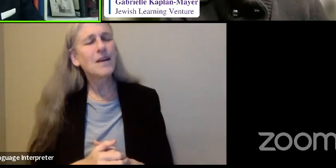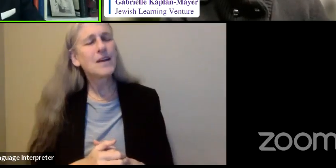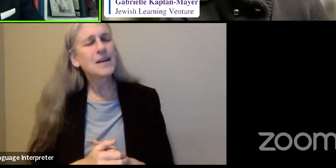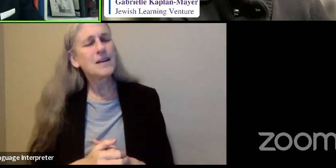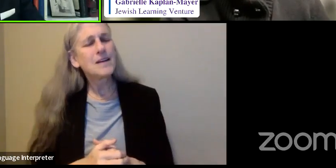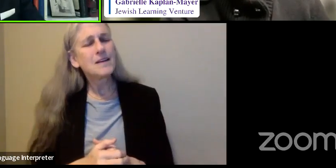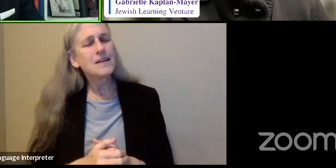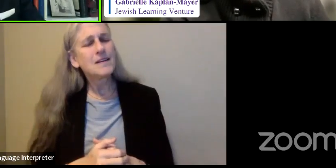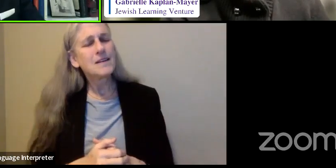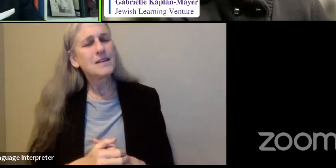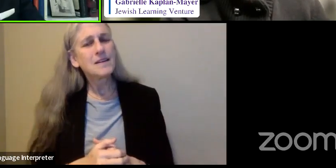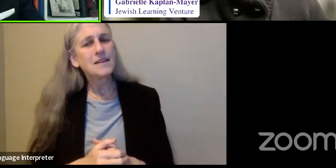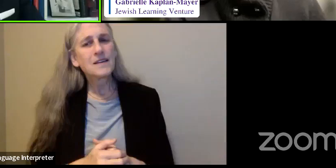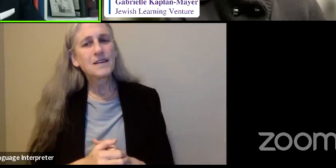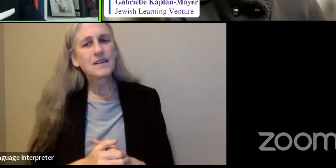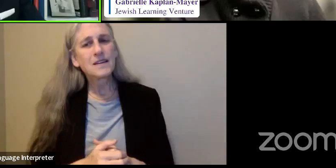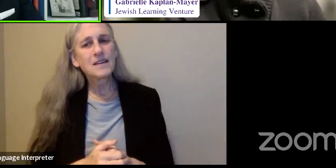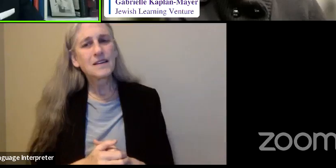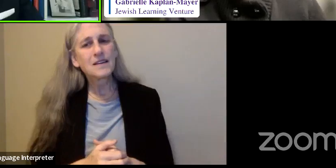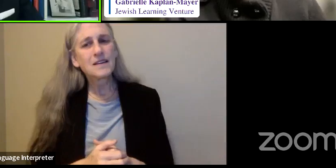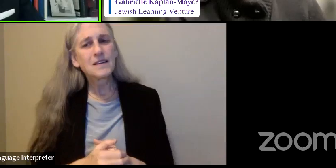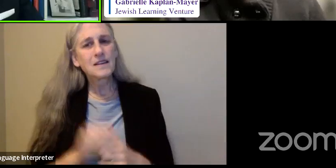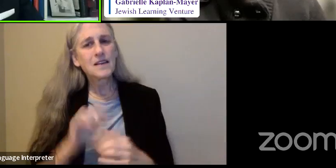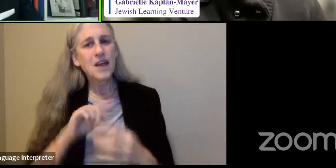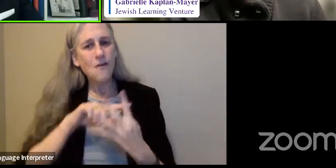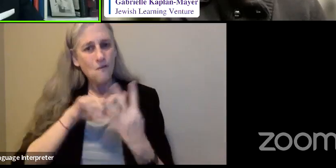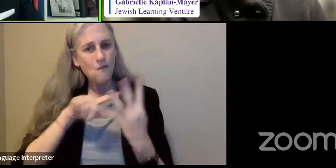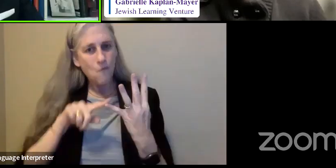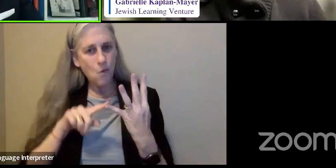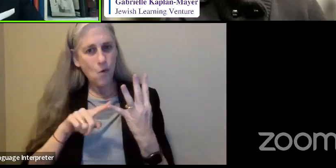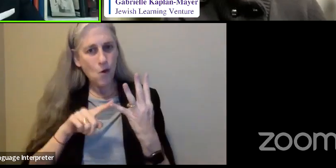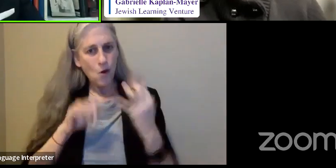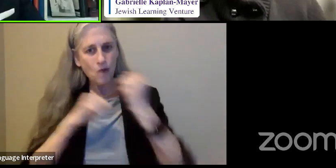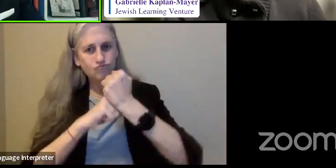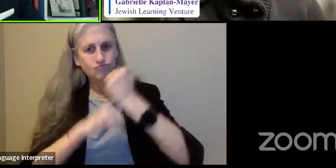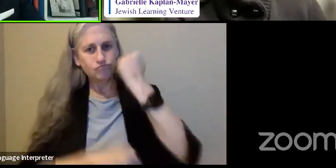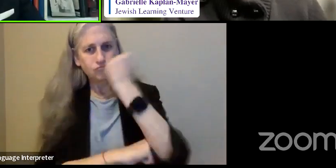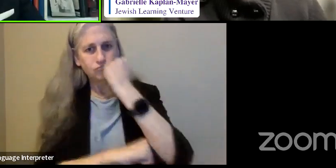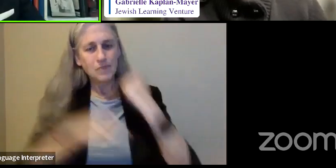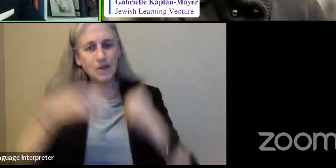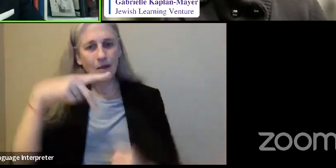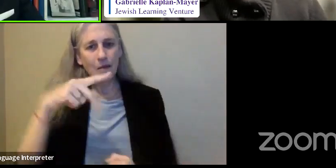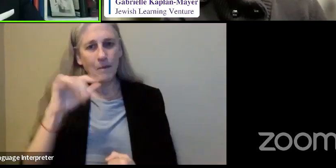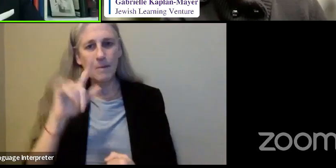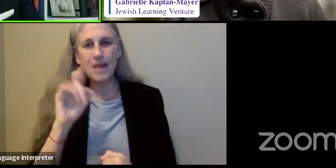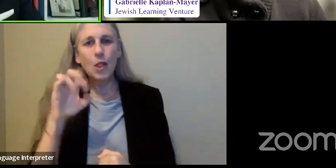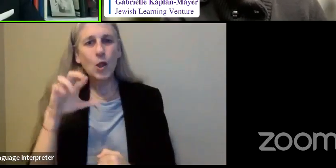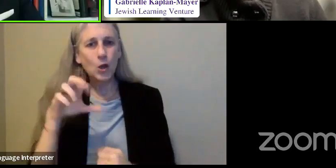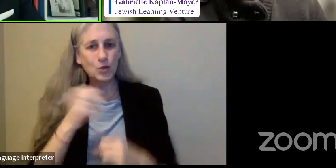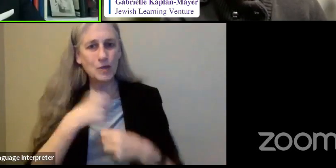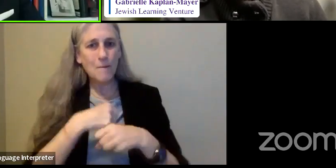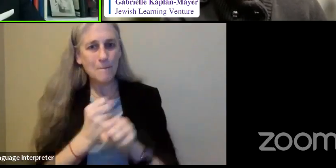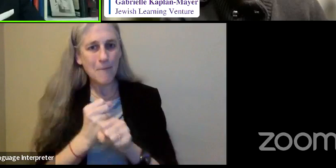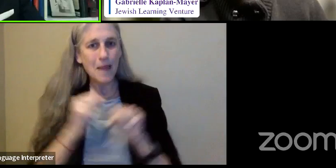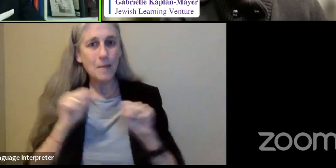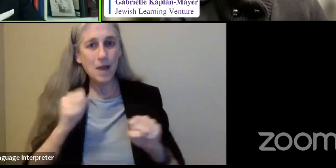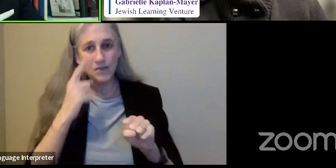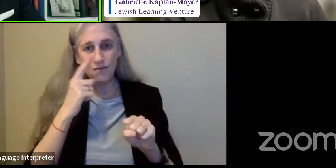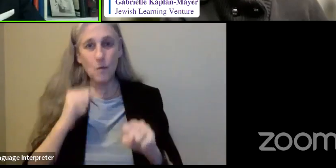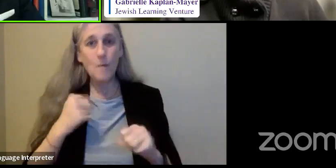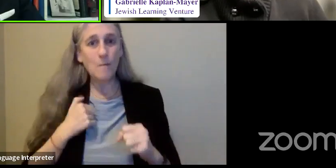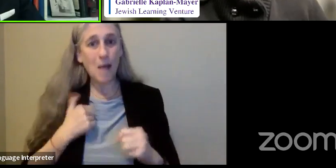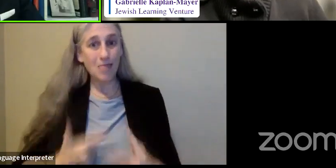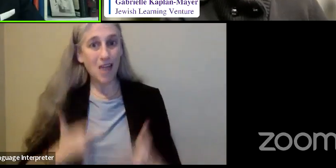There were four pillars that made it possible for me to flourish as a young boy.